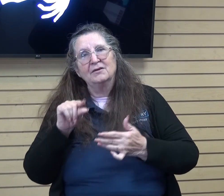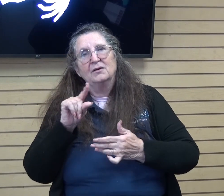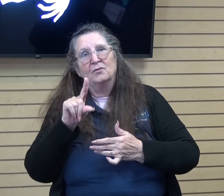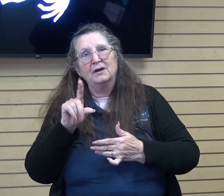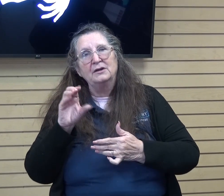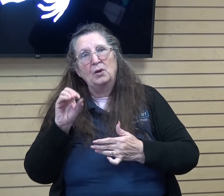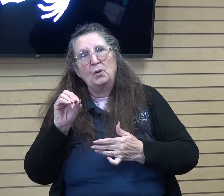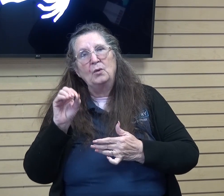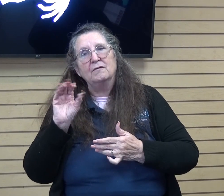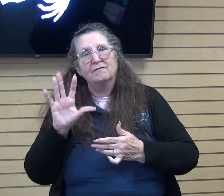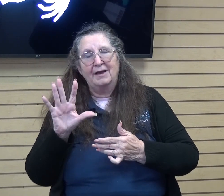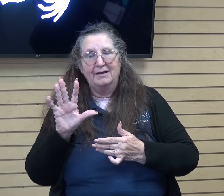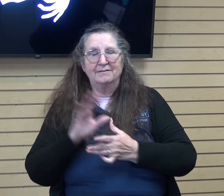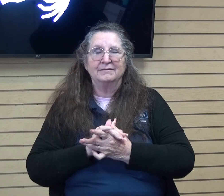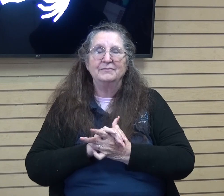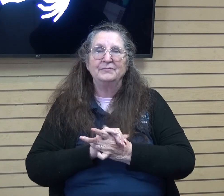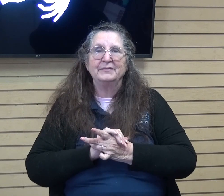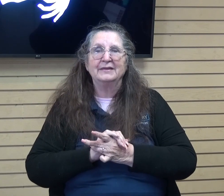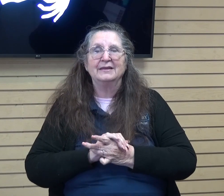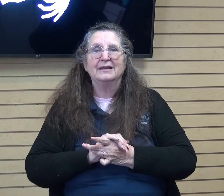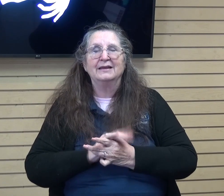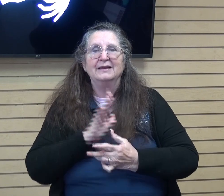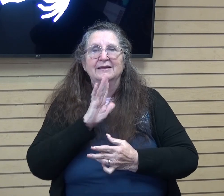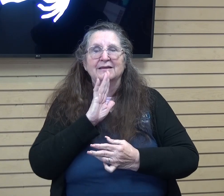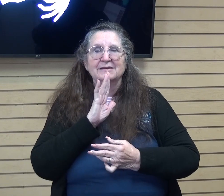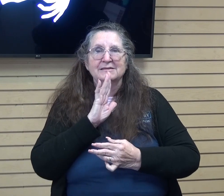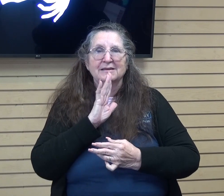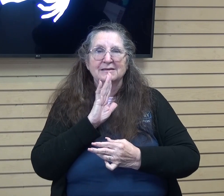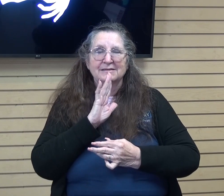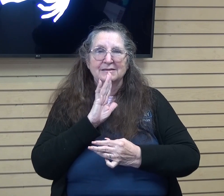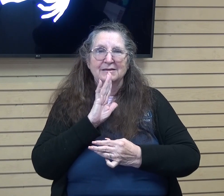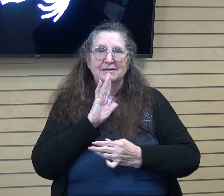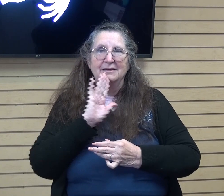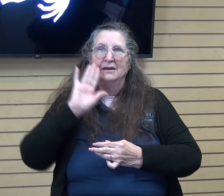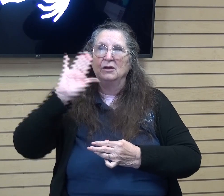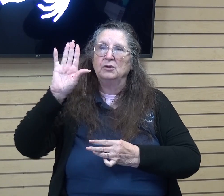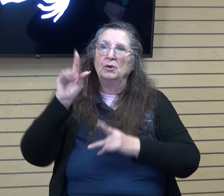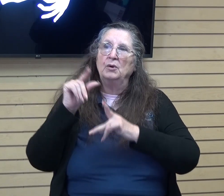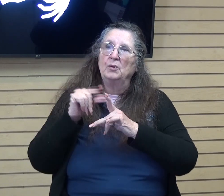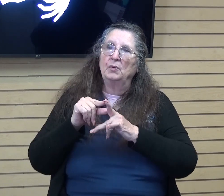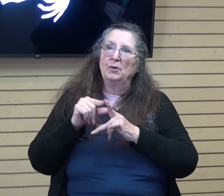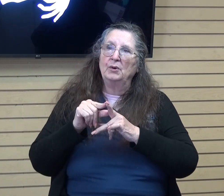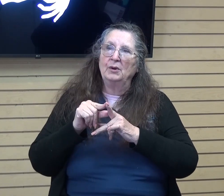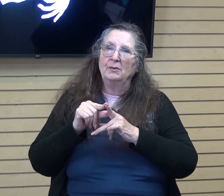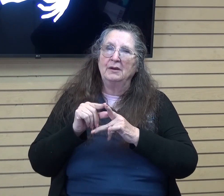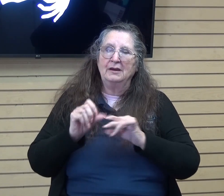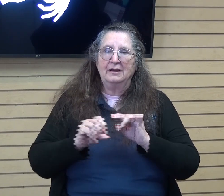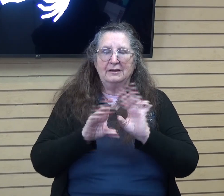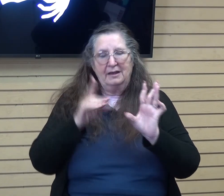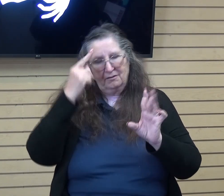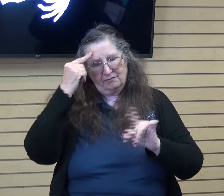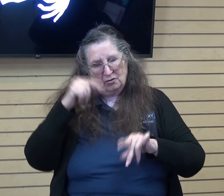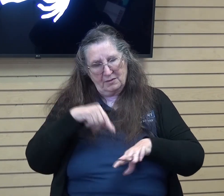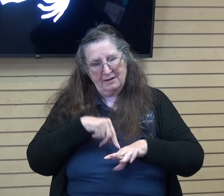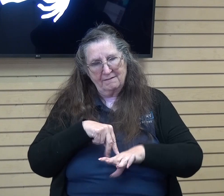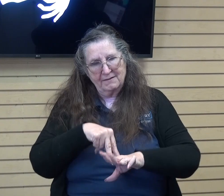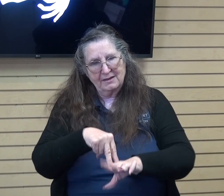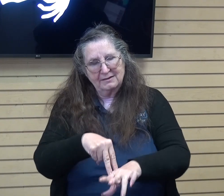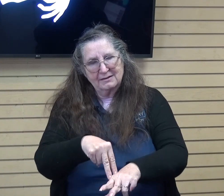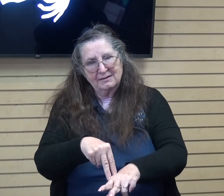and it says your word is a lamp to my feet and a light